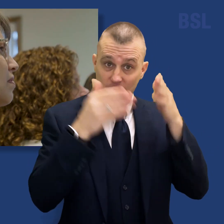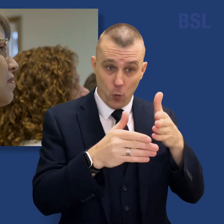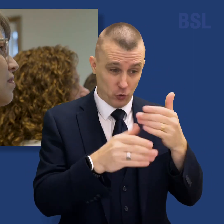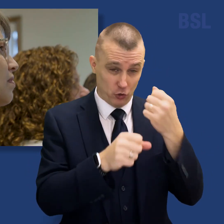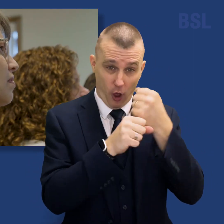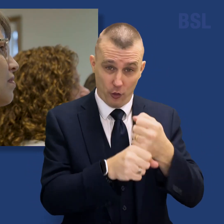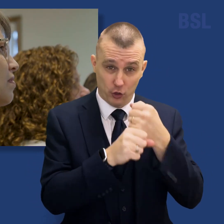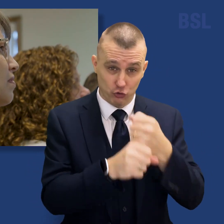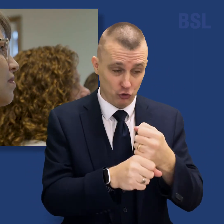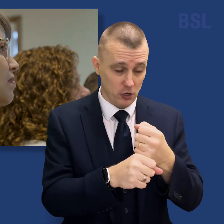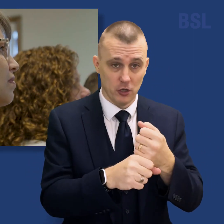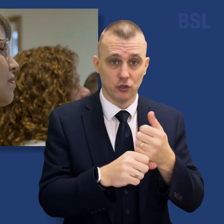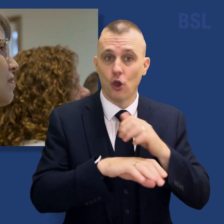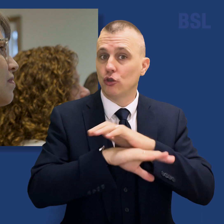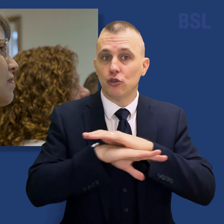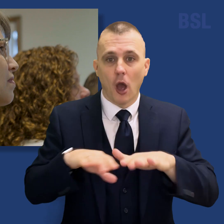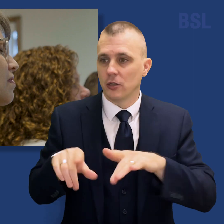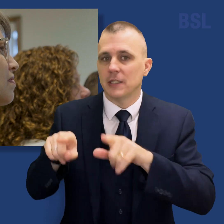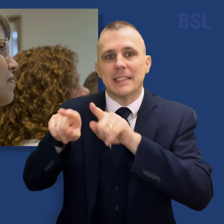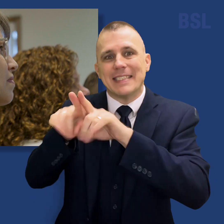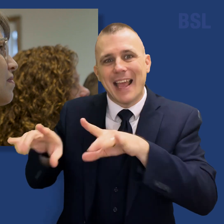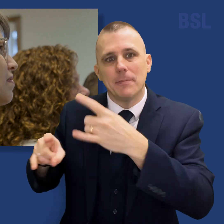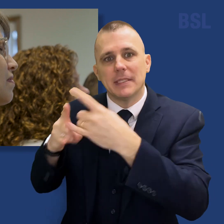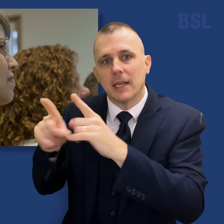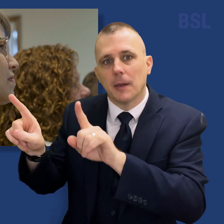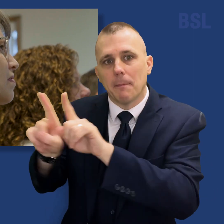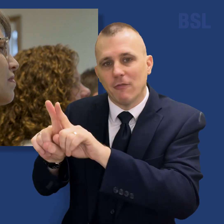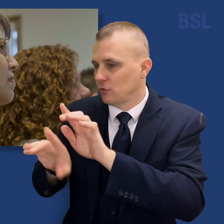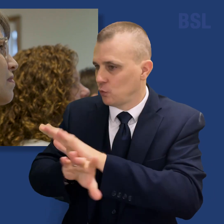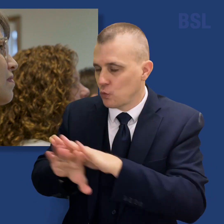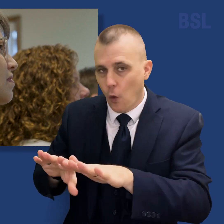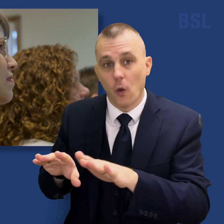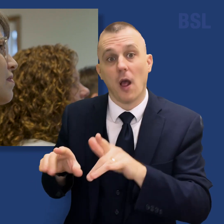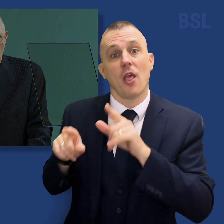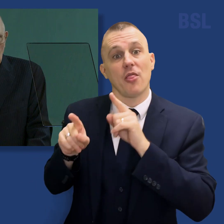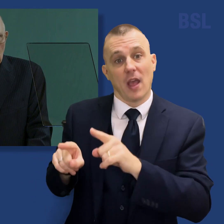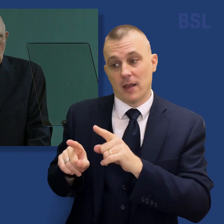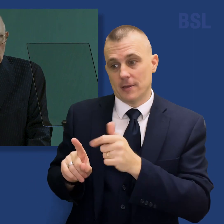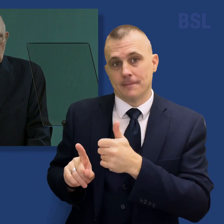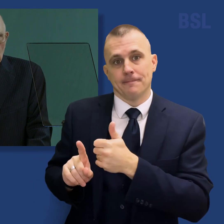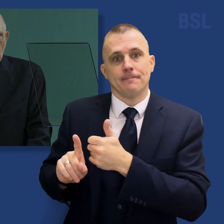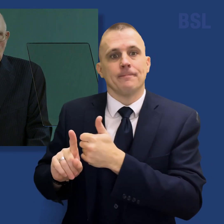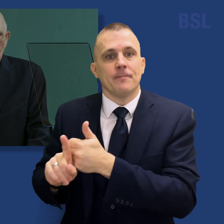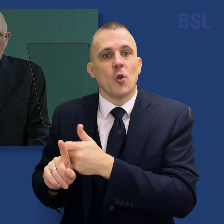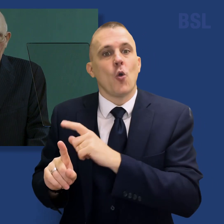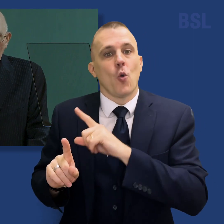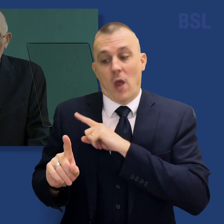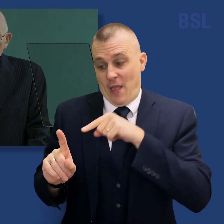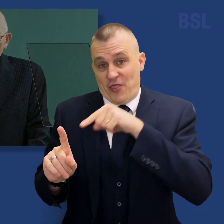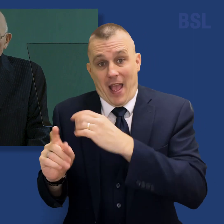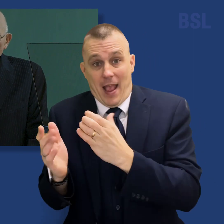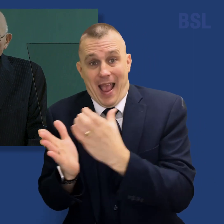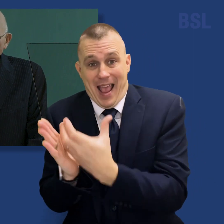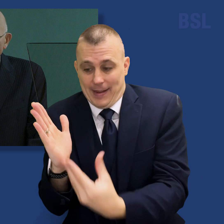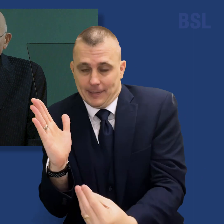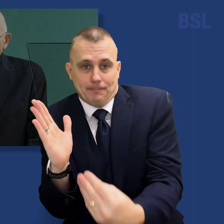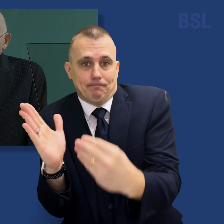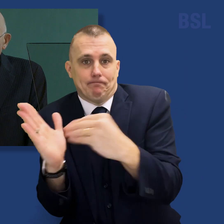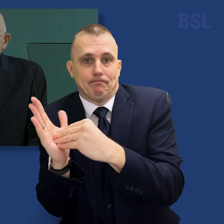Church's efforts was not on same-sex marriage, but on ensuring the Act contained the